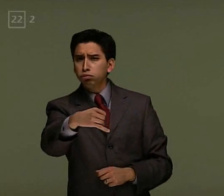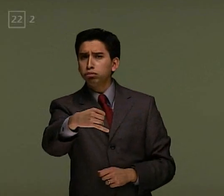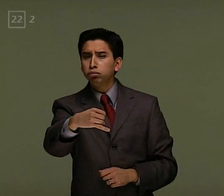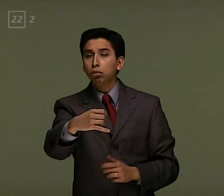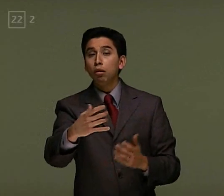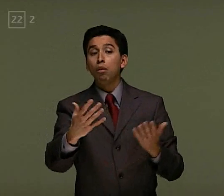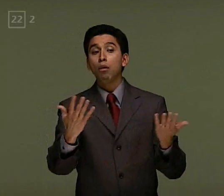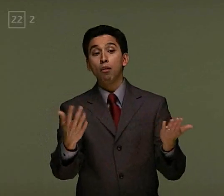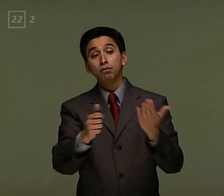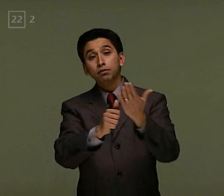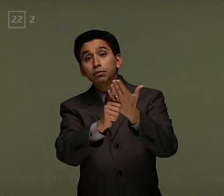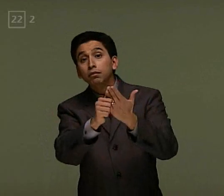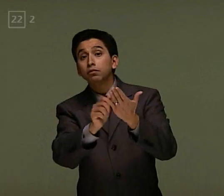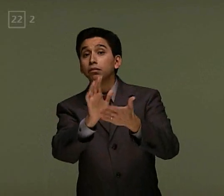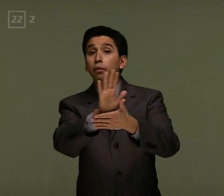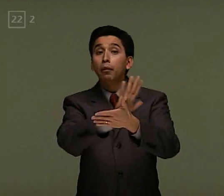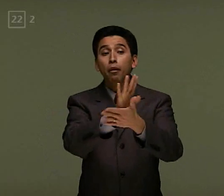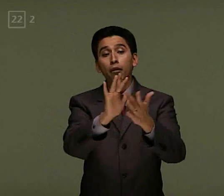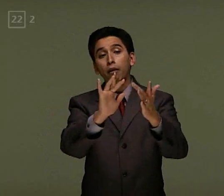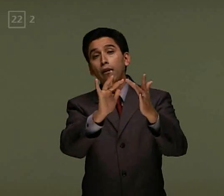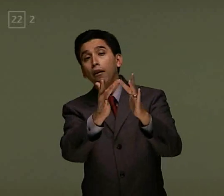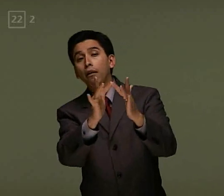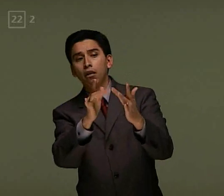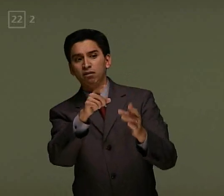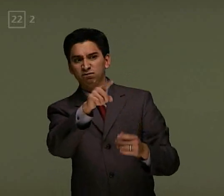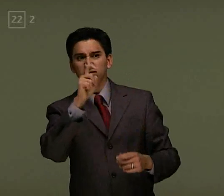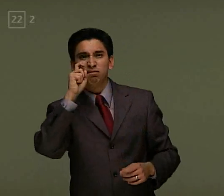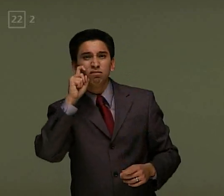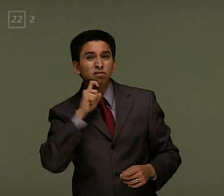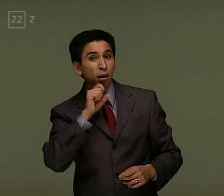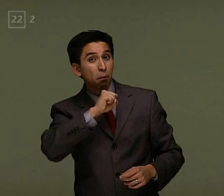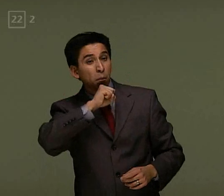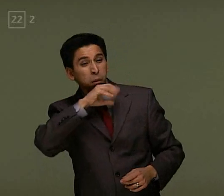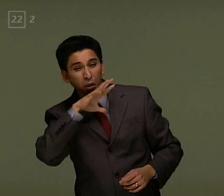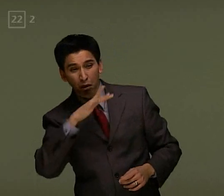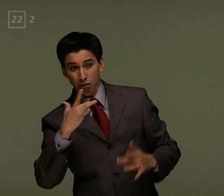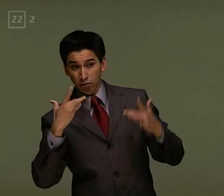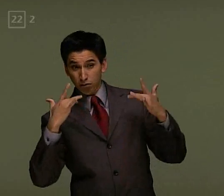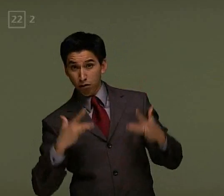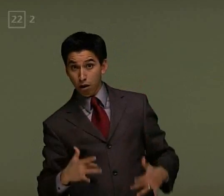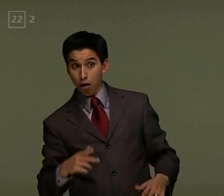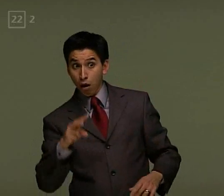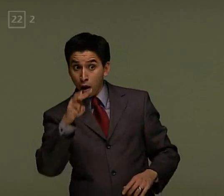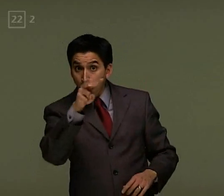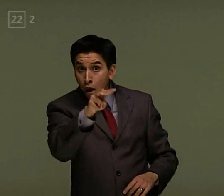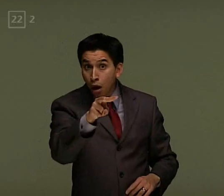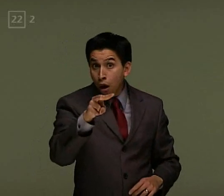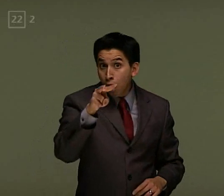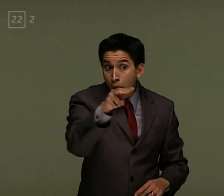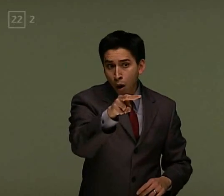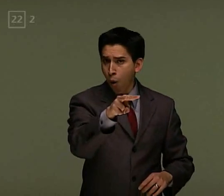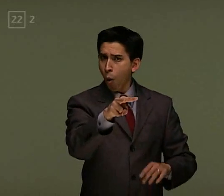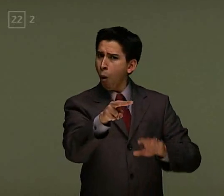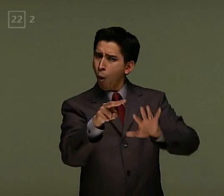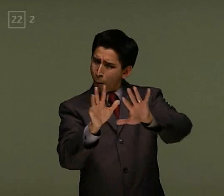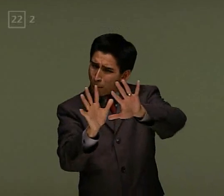Then I drop my roof Sweat like wonton soup That's just how I do When I fuck my car